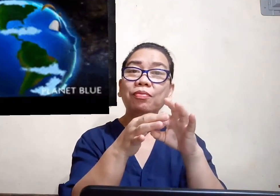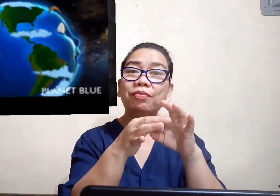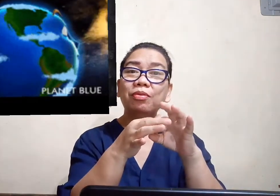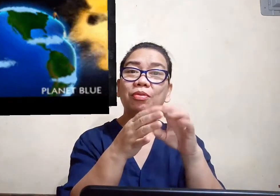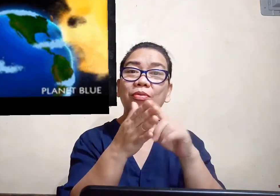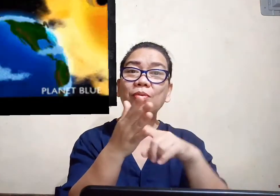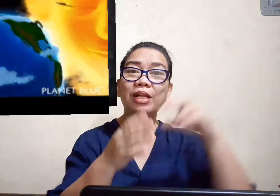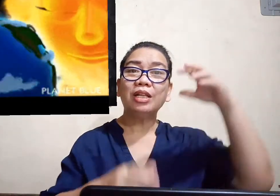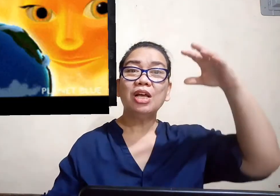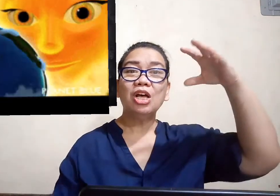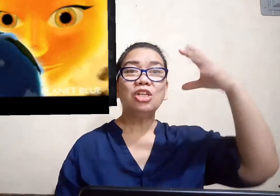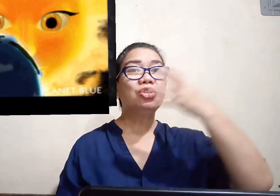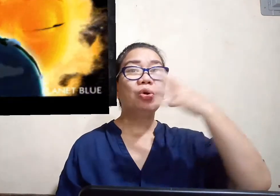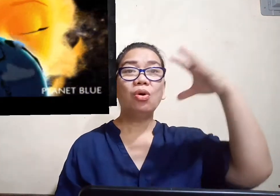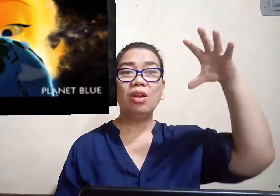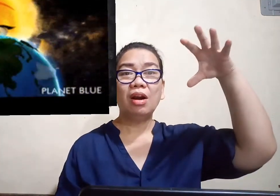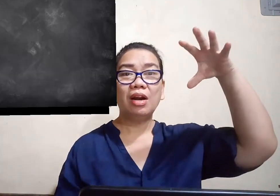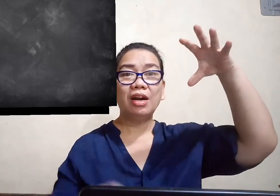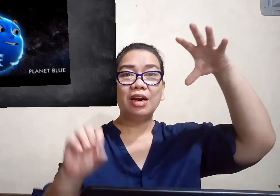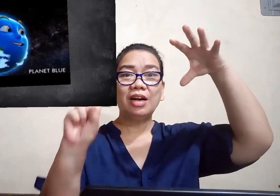what solar radiation